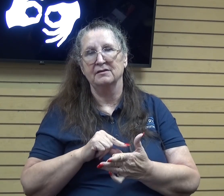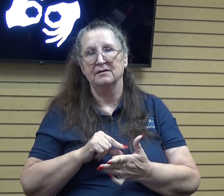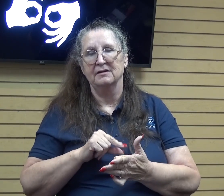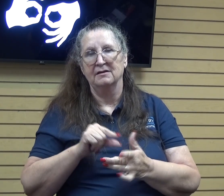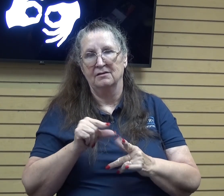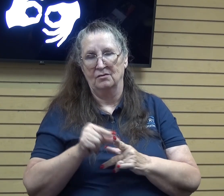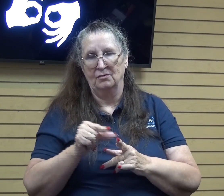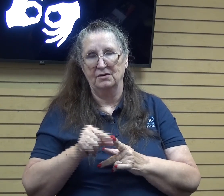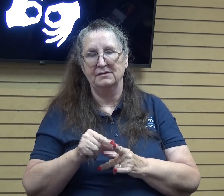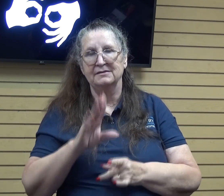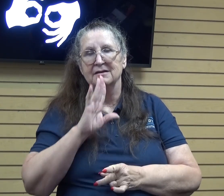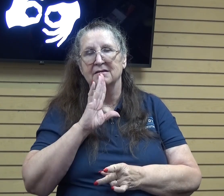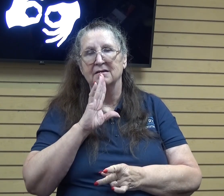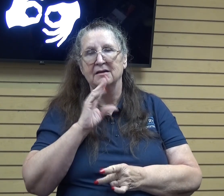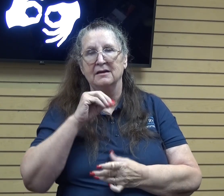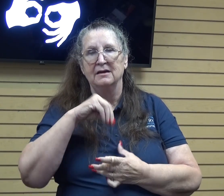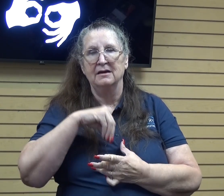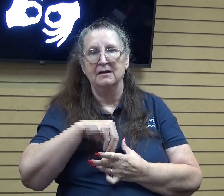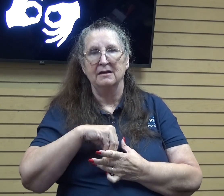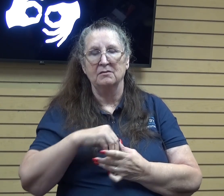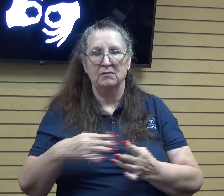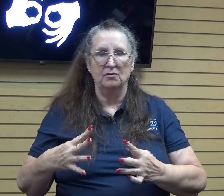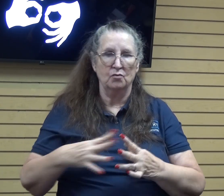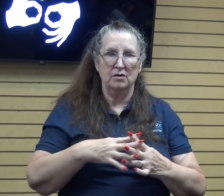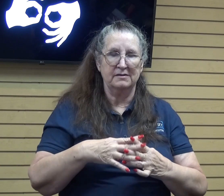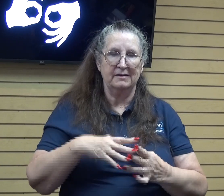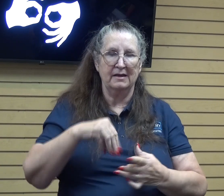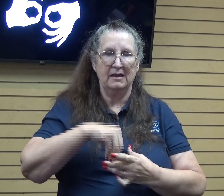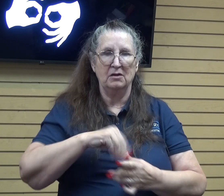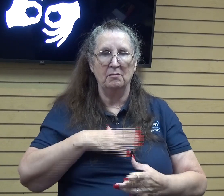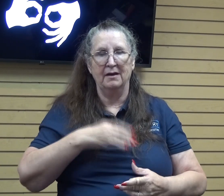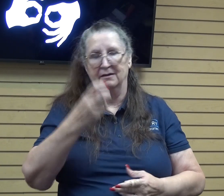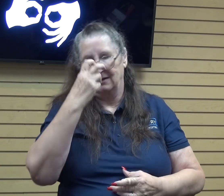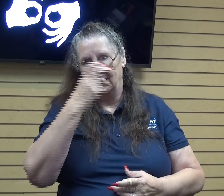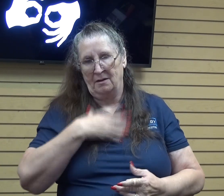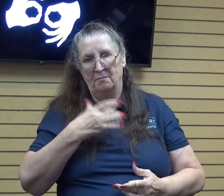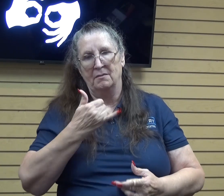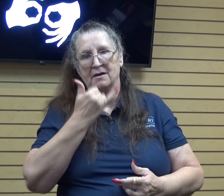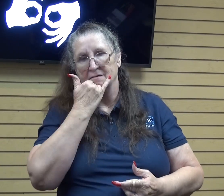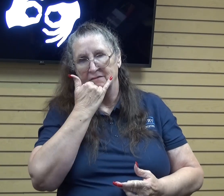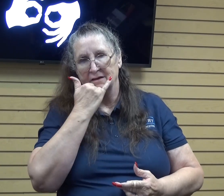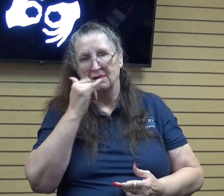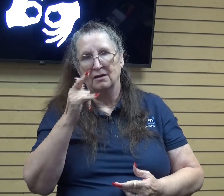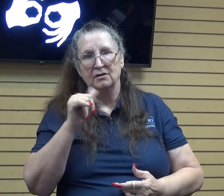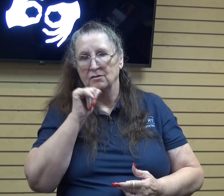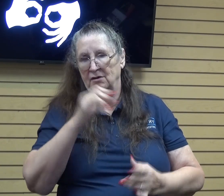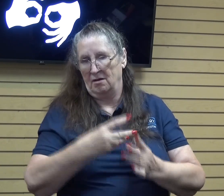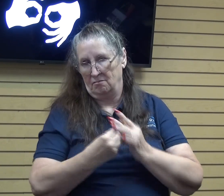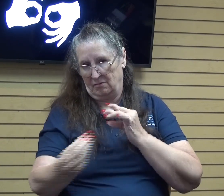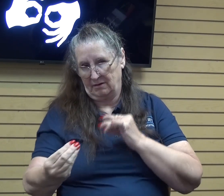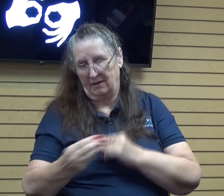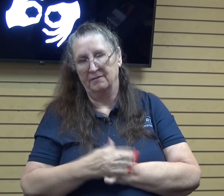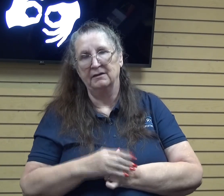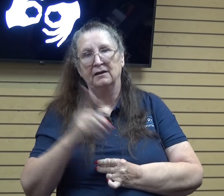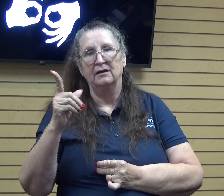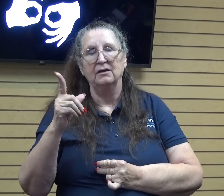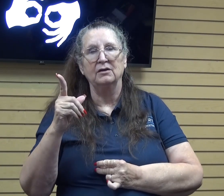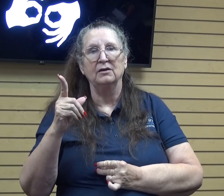the song said in my wrestling and in my doubts in my failures you won't walk out your great your great